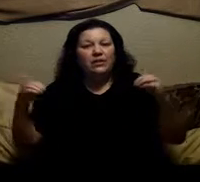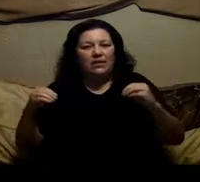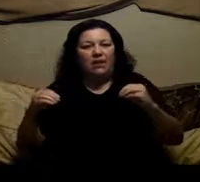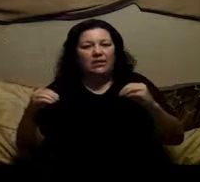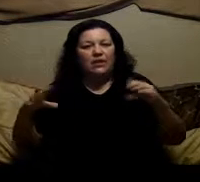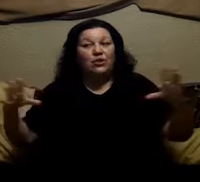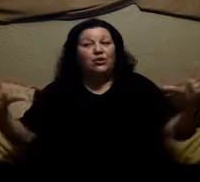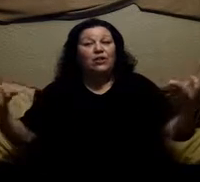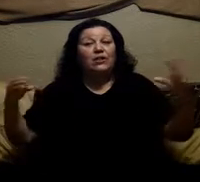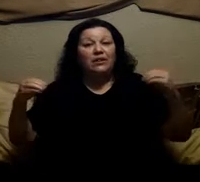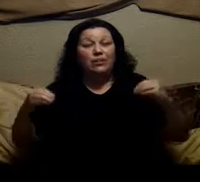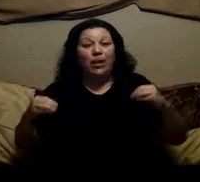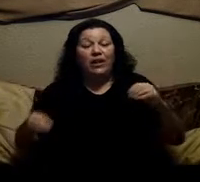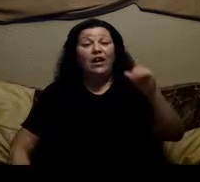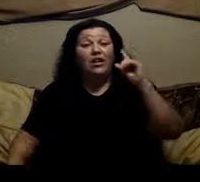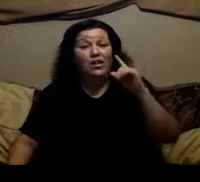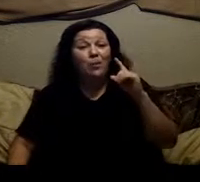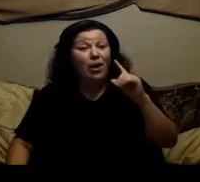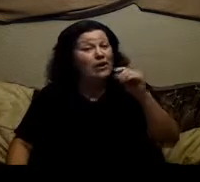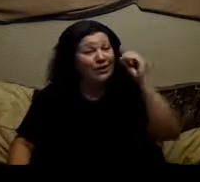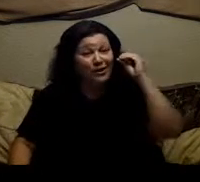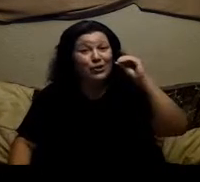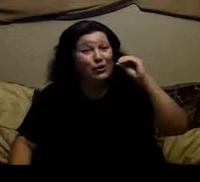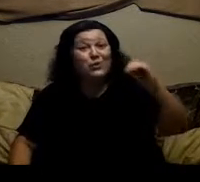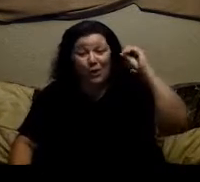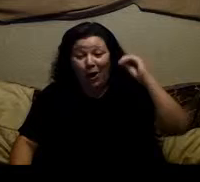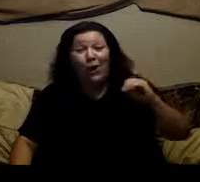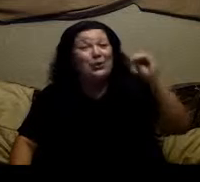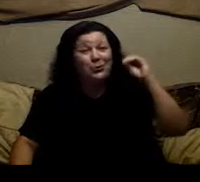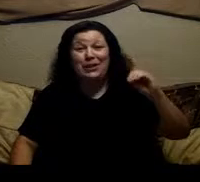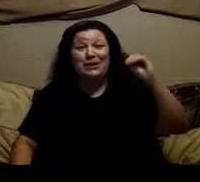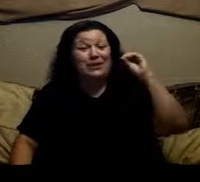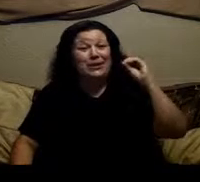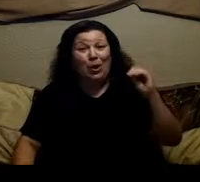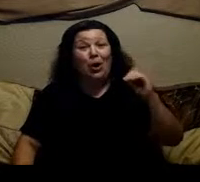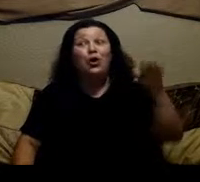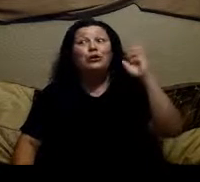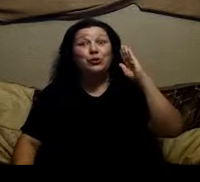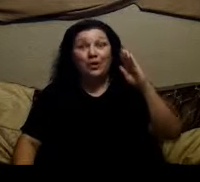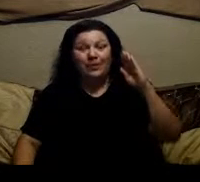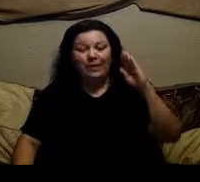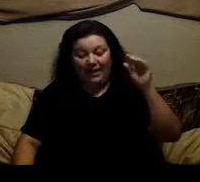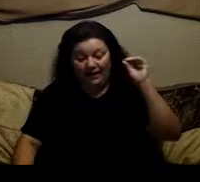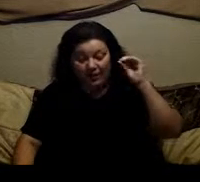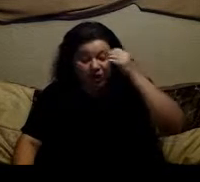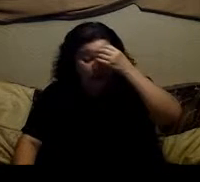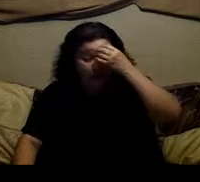detoxing and you start cleaning your body your body is going to show you where all your weaknesses are trust me it is going to show you